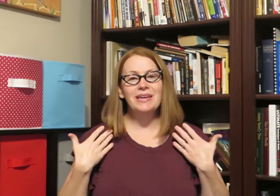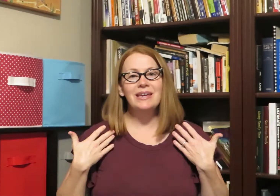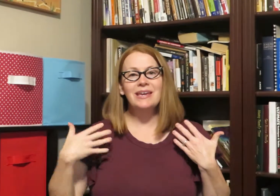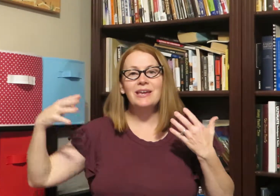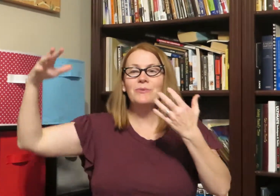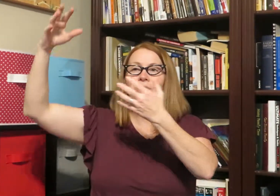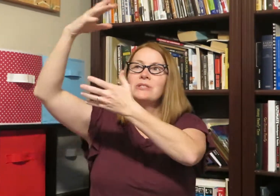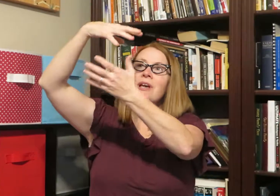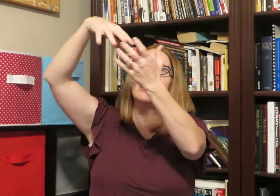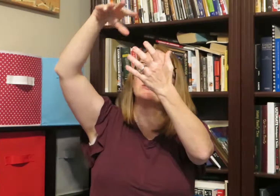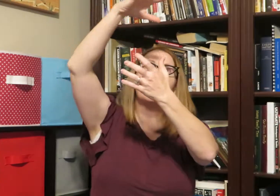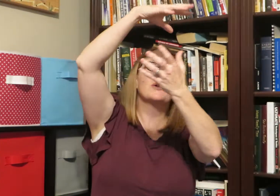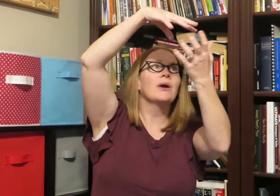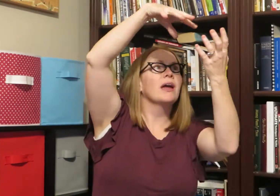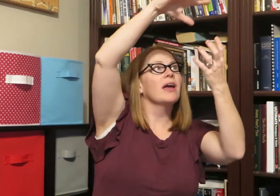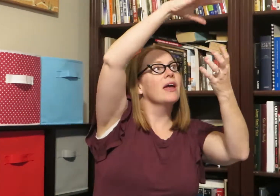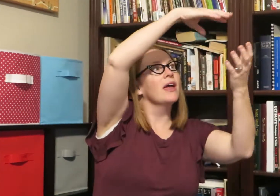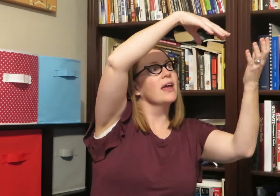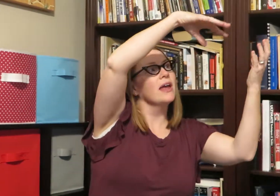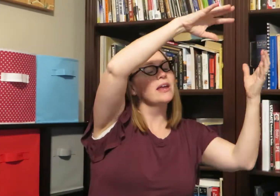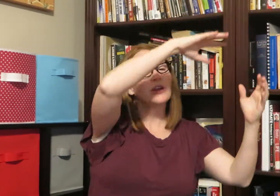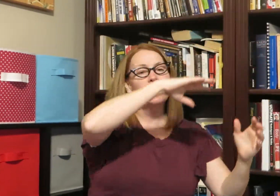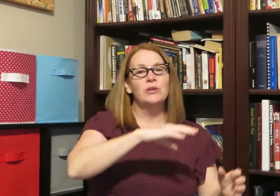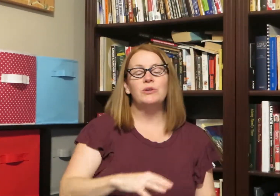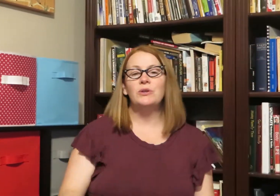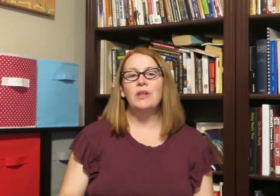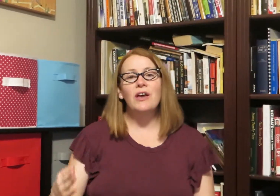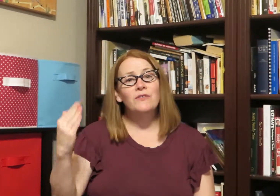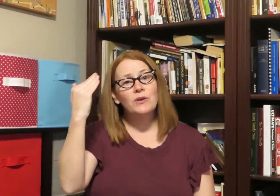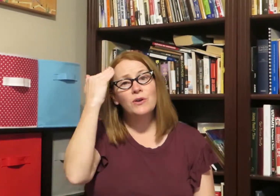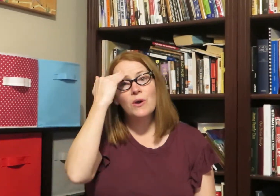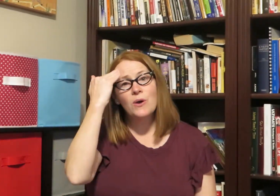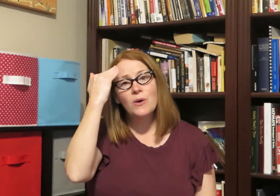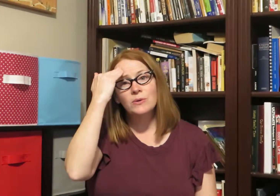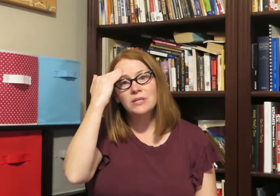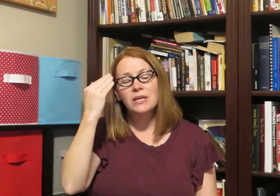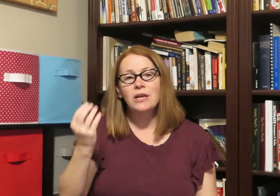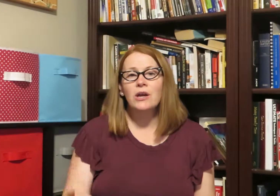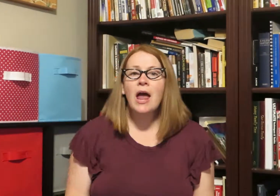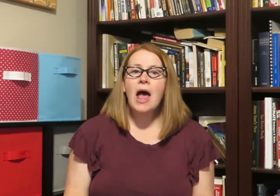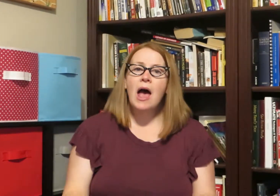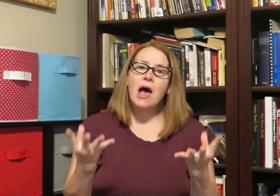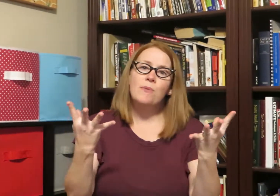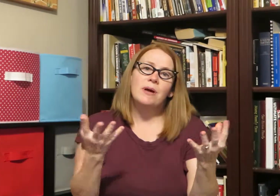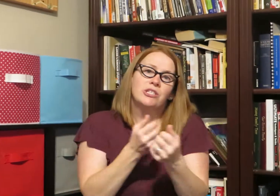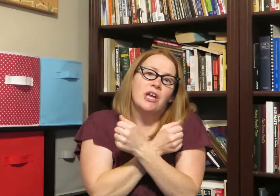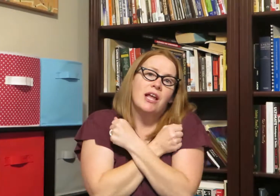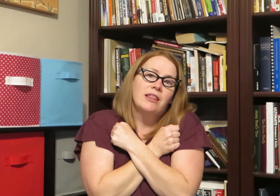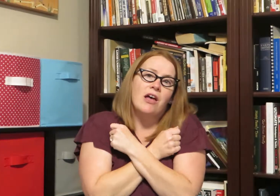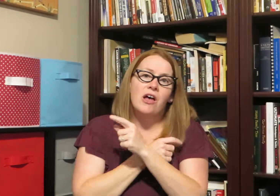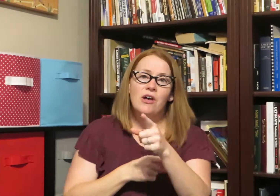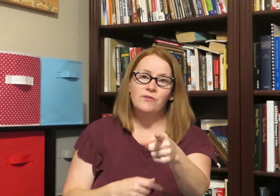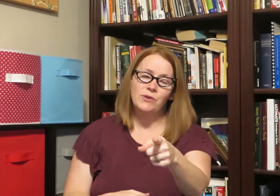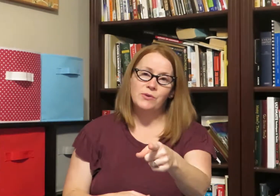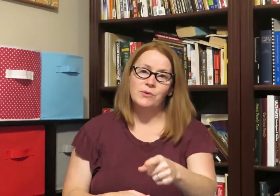you'll never know how much I love you